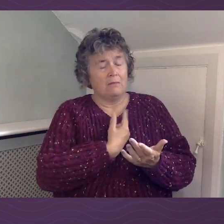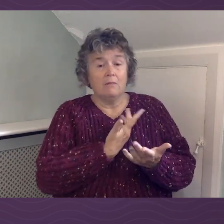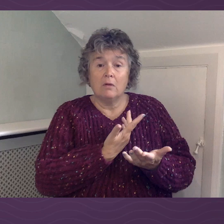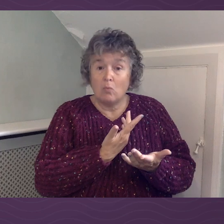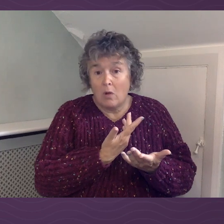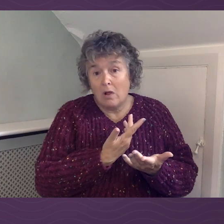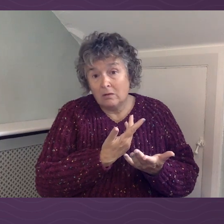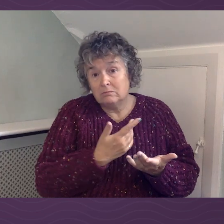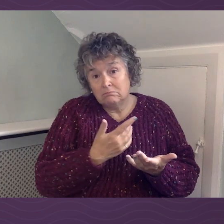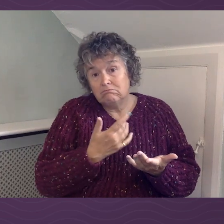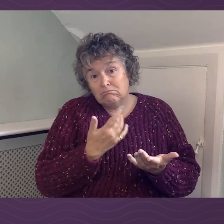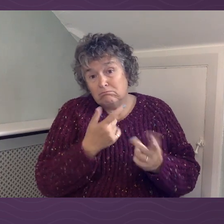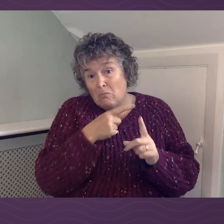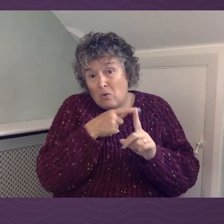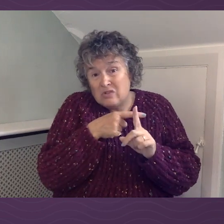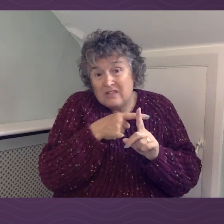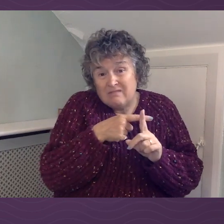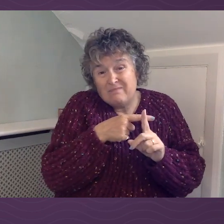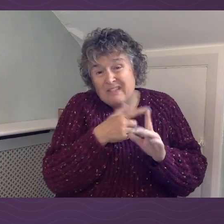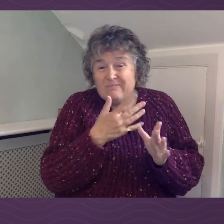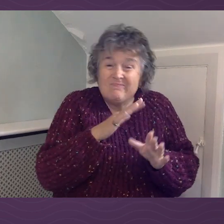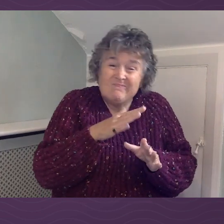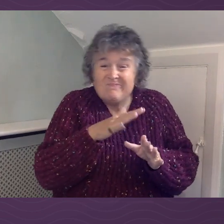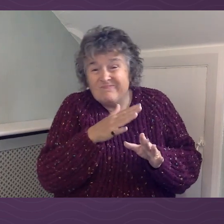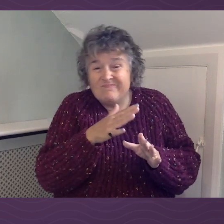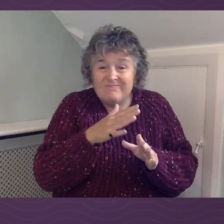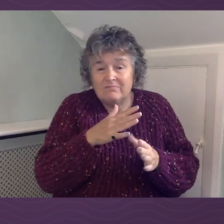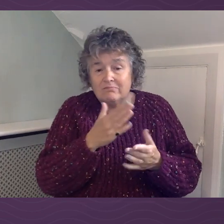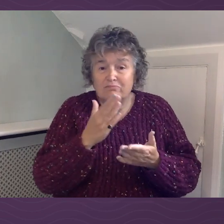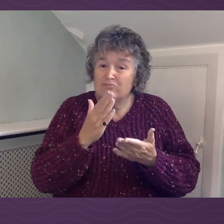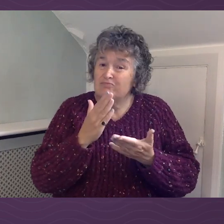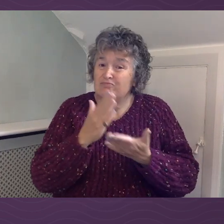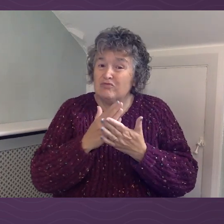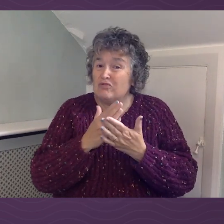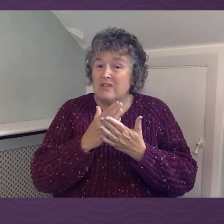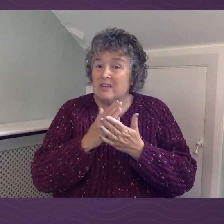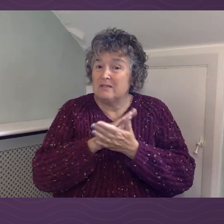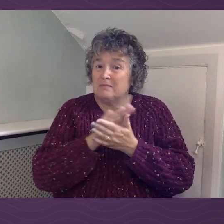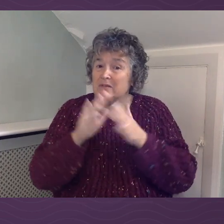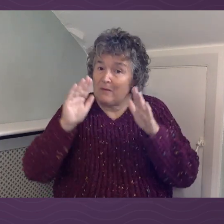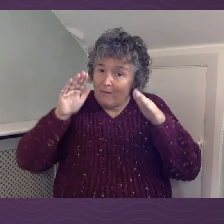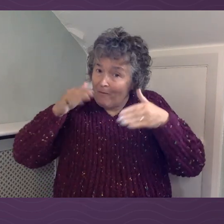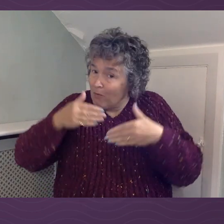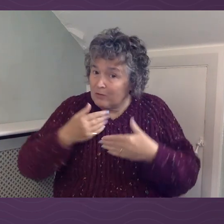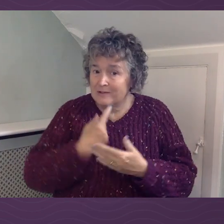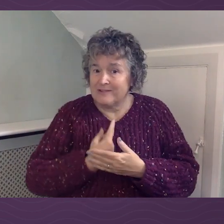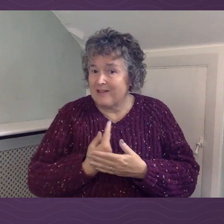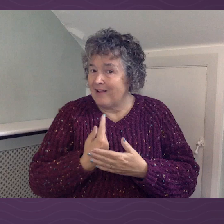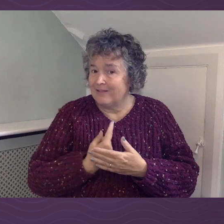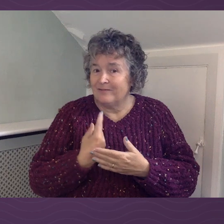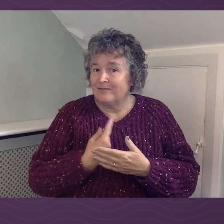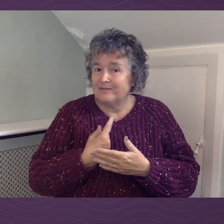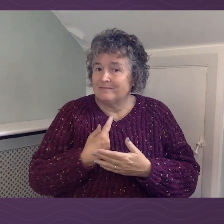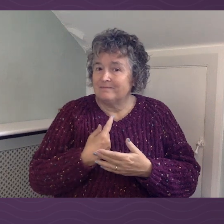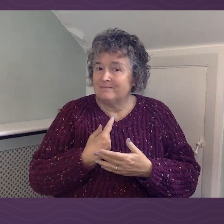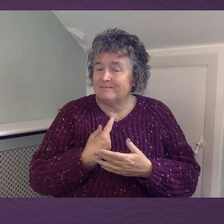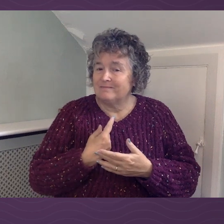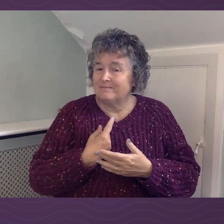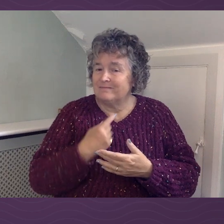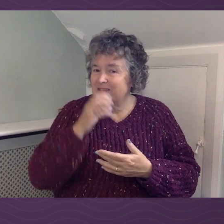ways that sounds positive, but the sad thing about it is really it kind of encourages self-centeredness and selfishness.